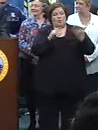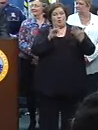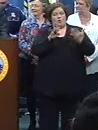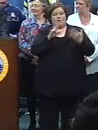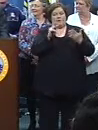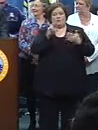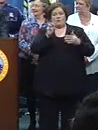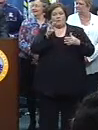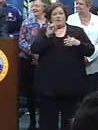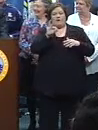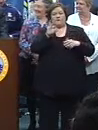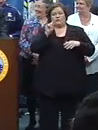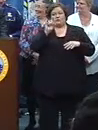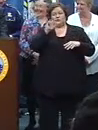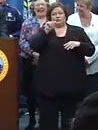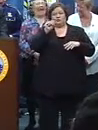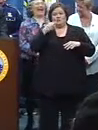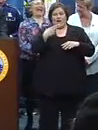of trash,